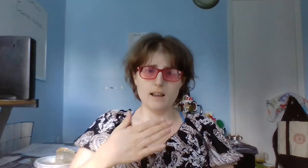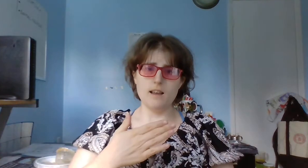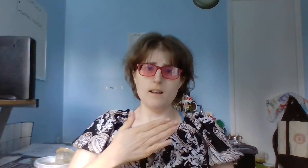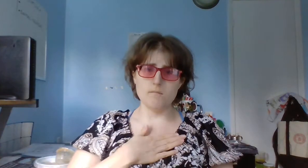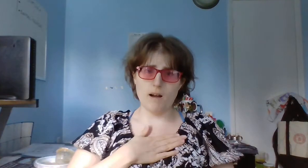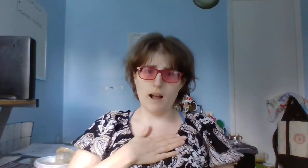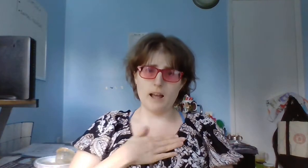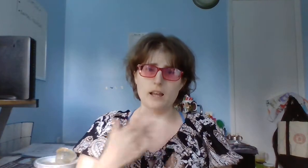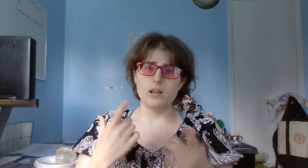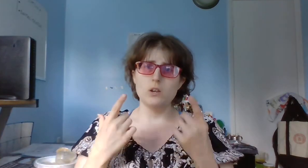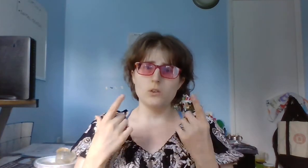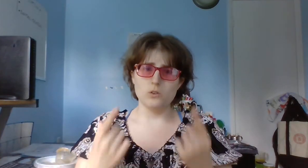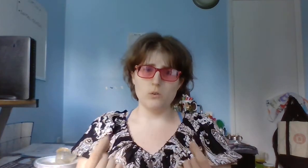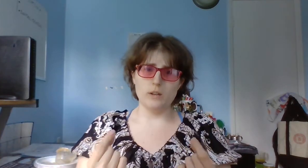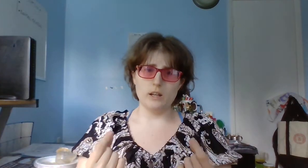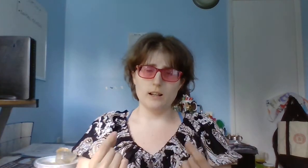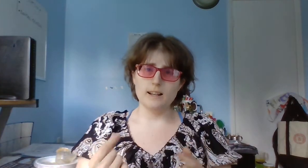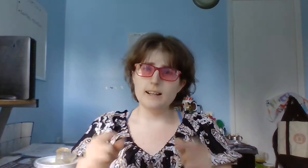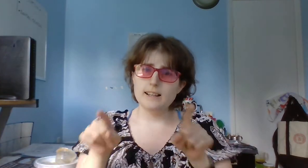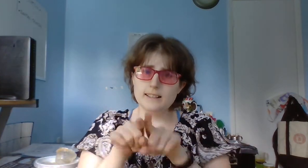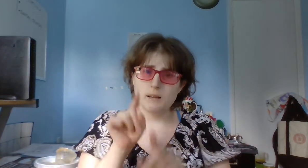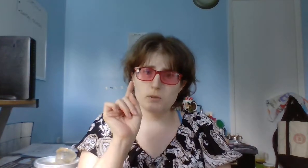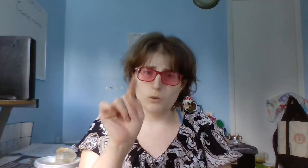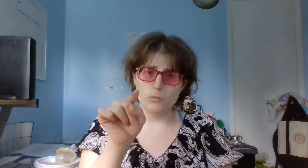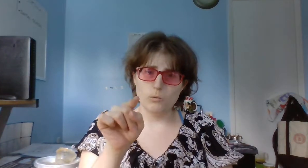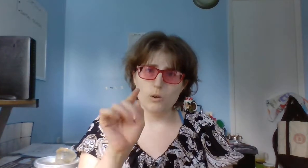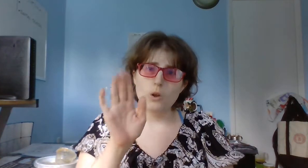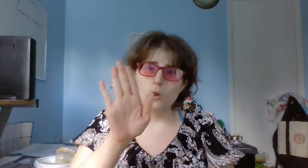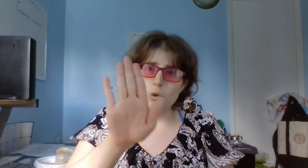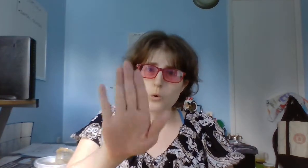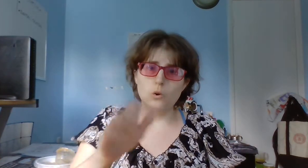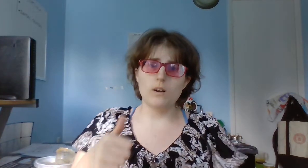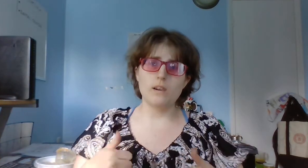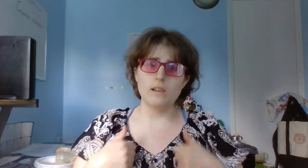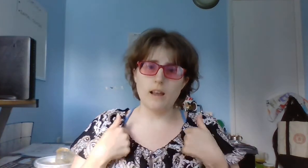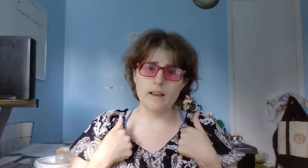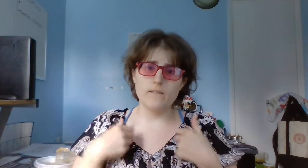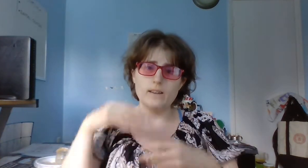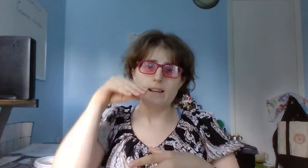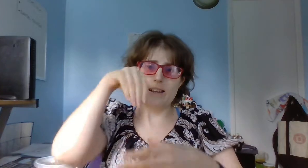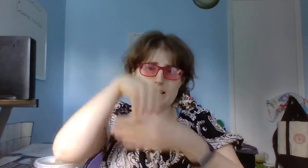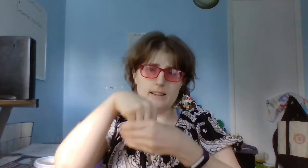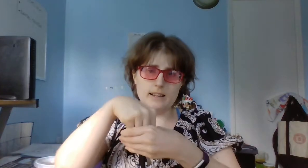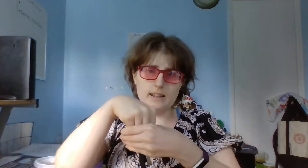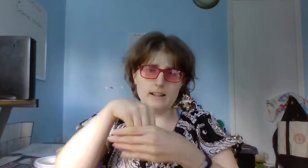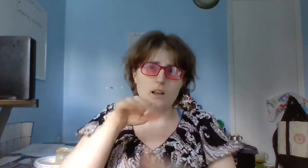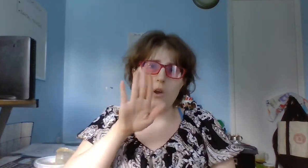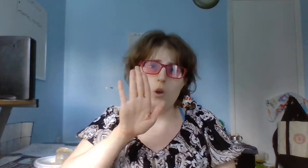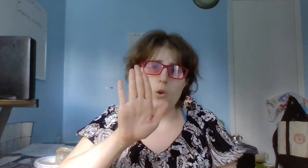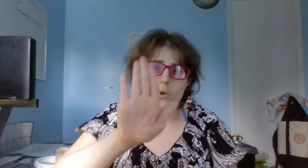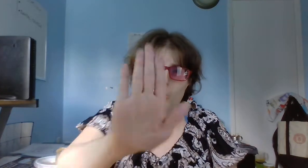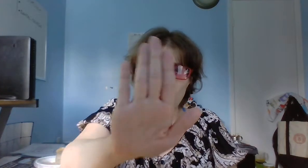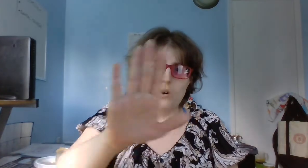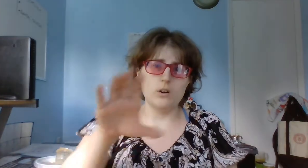my doing. It seems that your life is in your